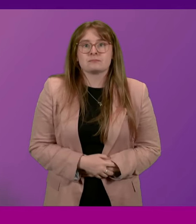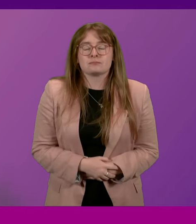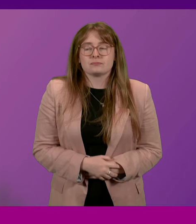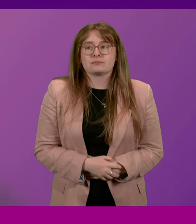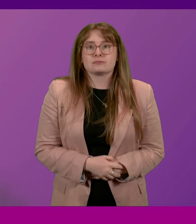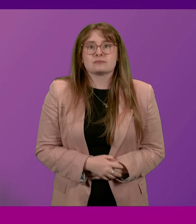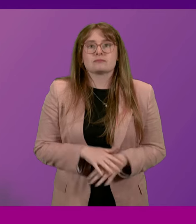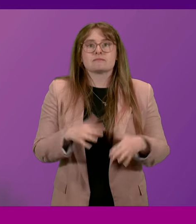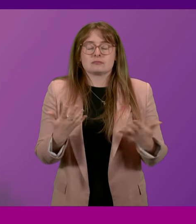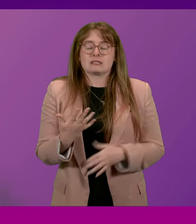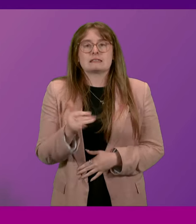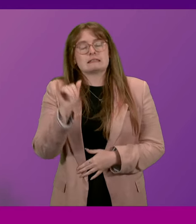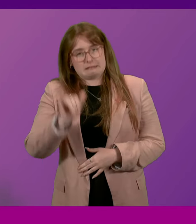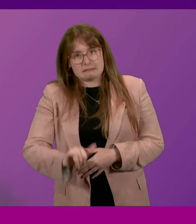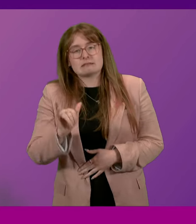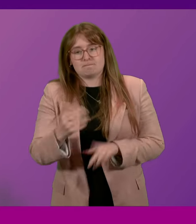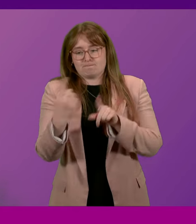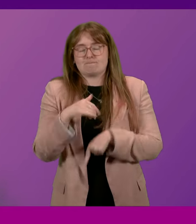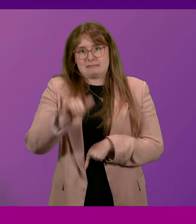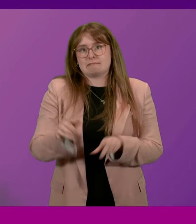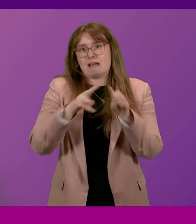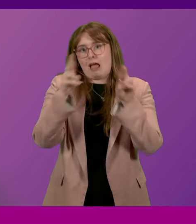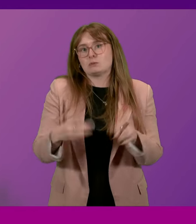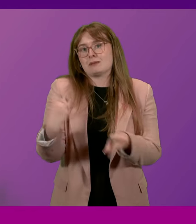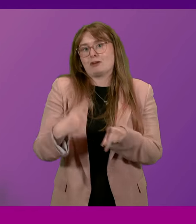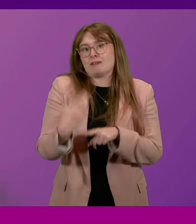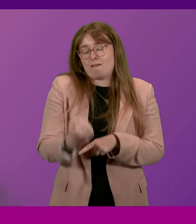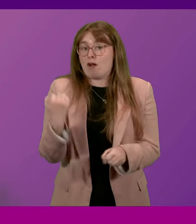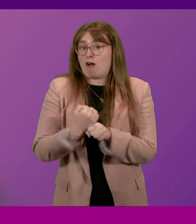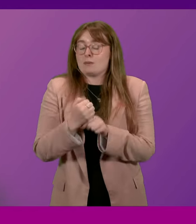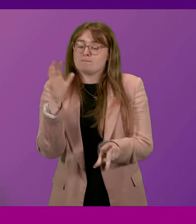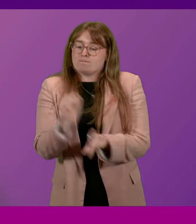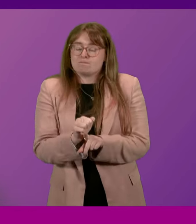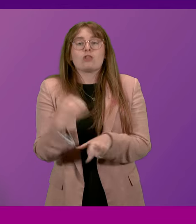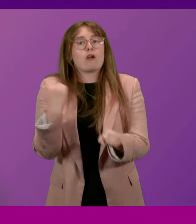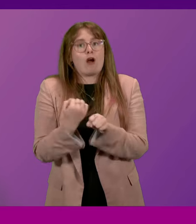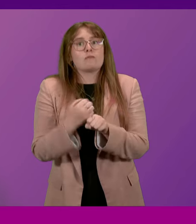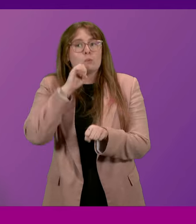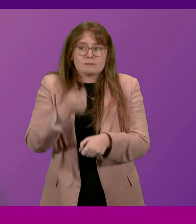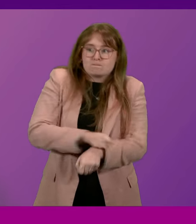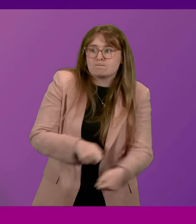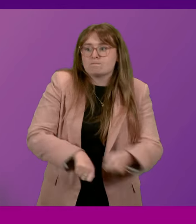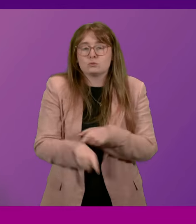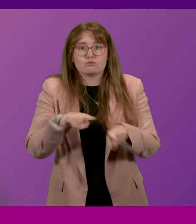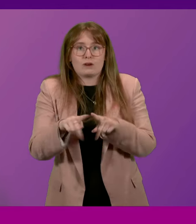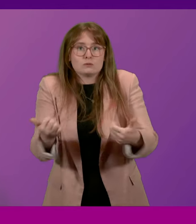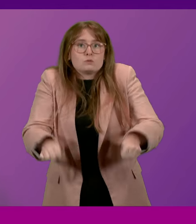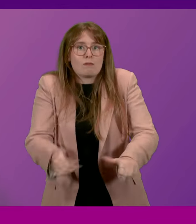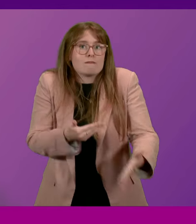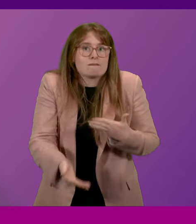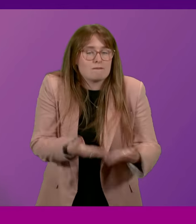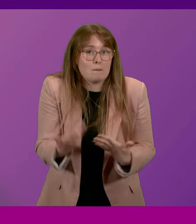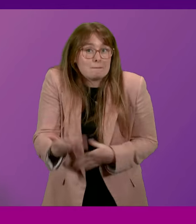Yes, there is a housing emergency. The government recognises that and the government is taking action to remedy the